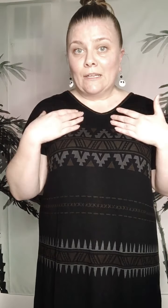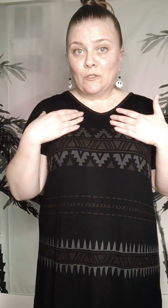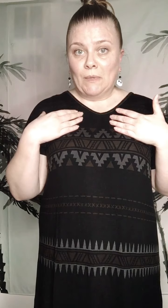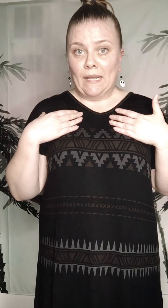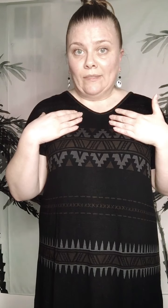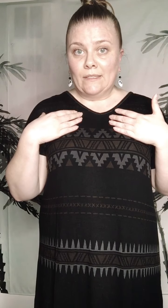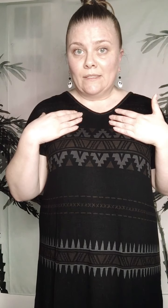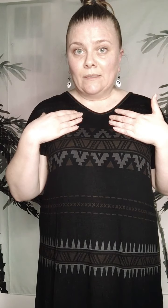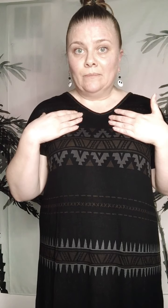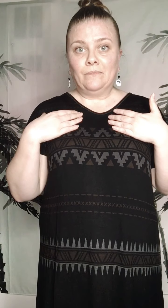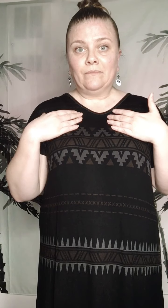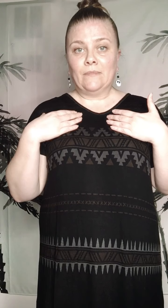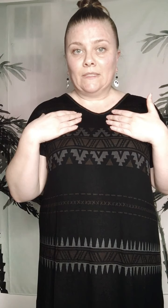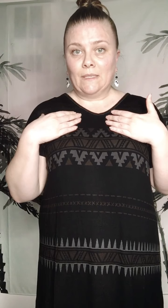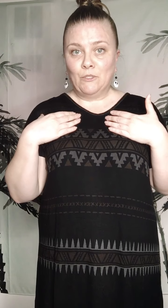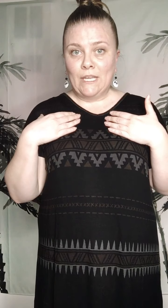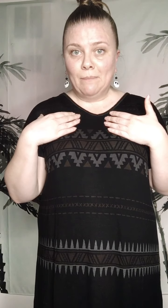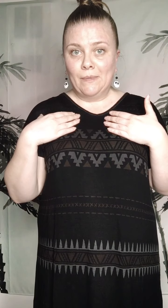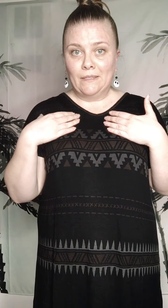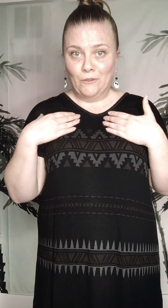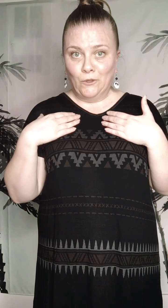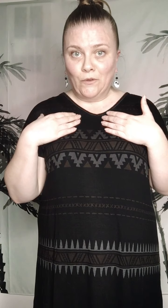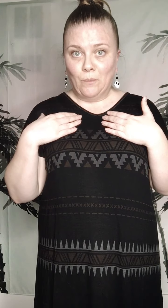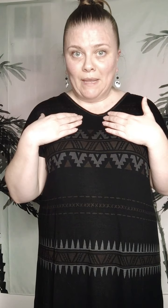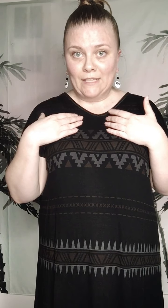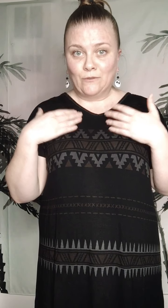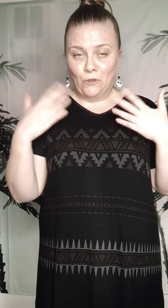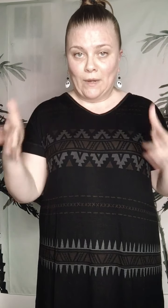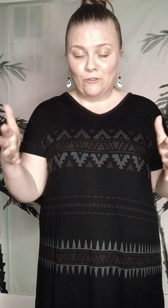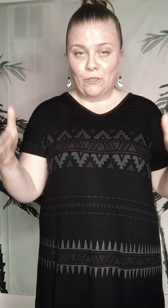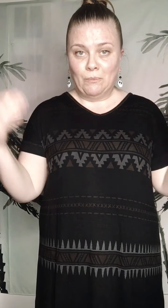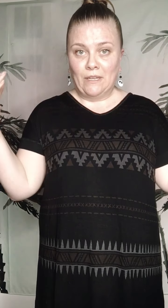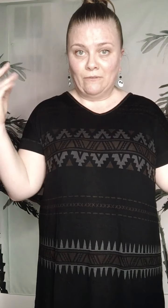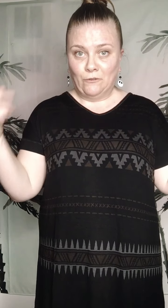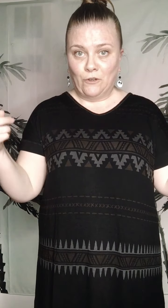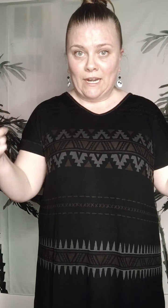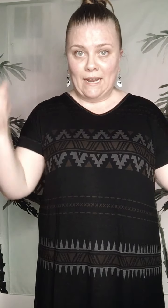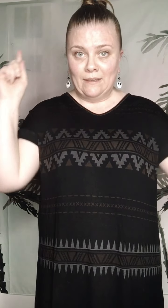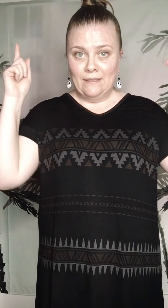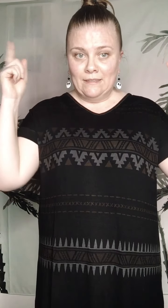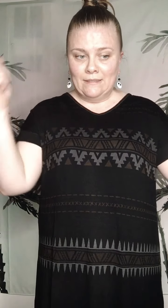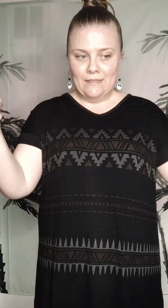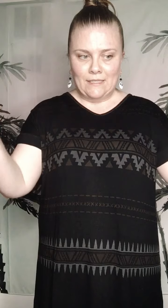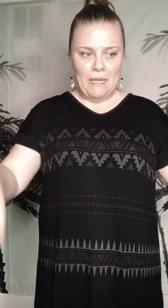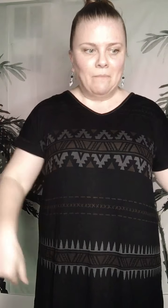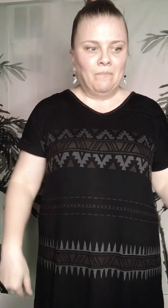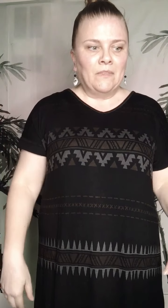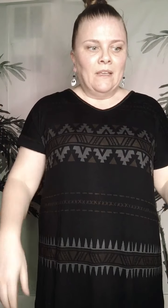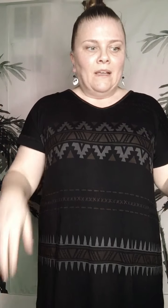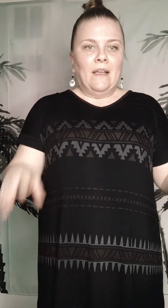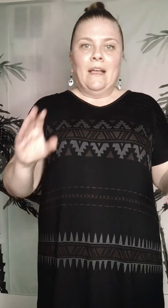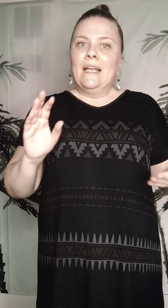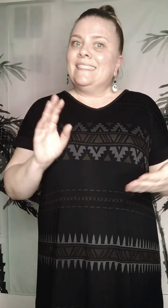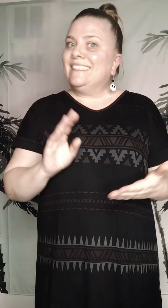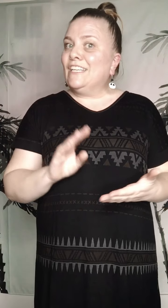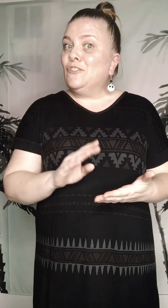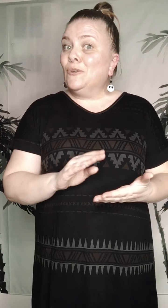expedite this because I'm cheap and LuLaRoe pays for ground shipping for free. That's me. Did you